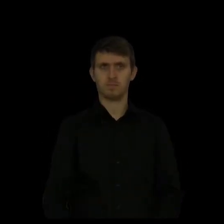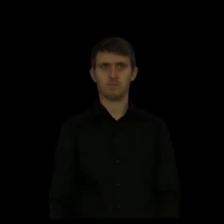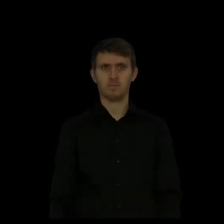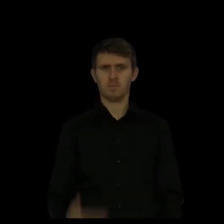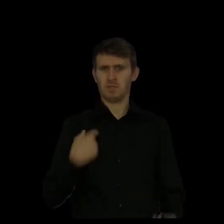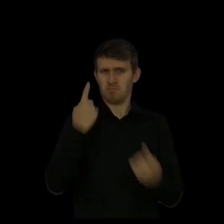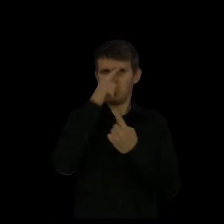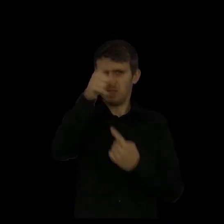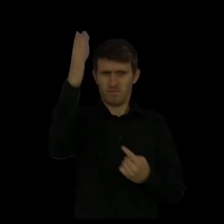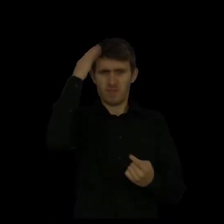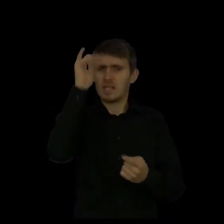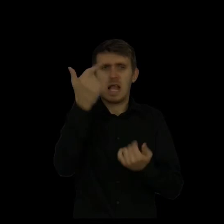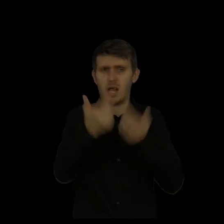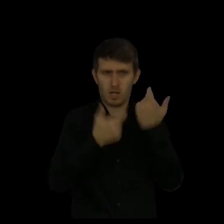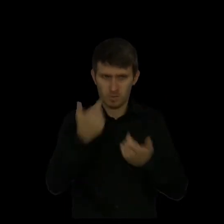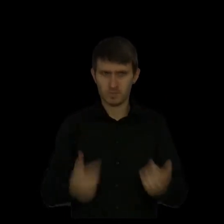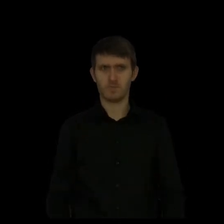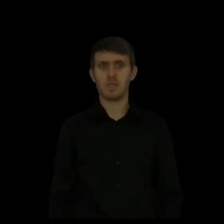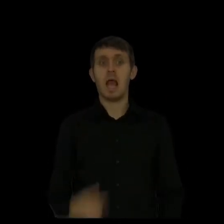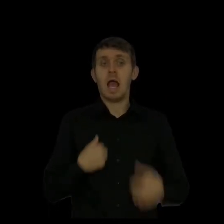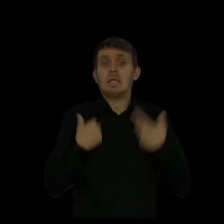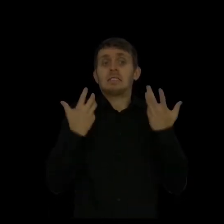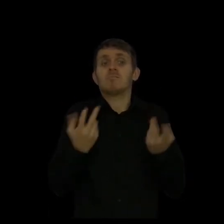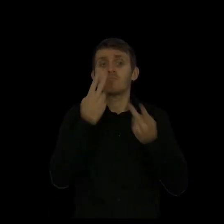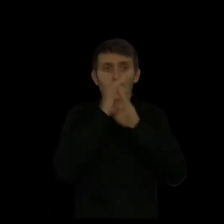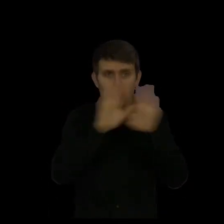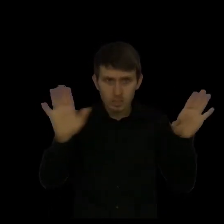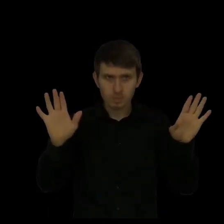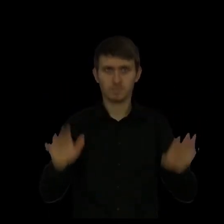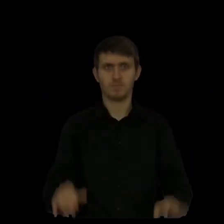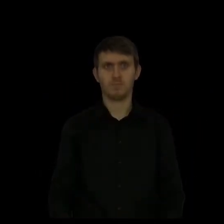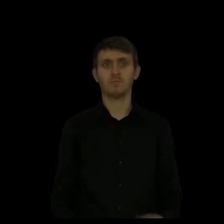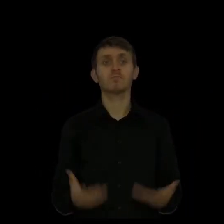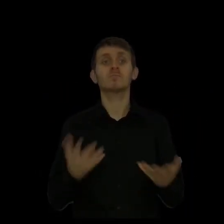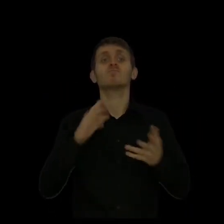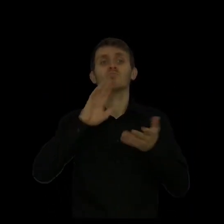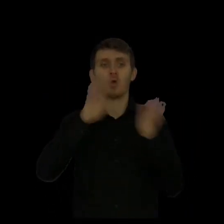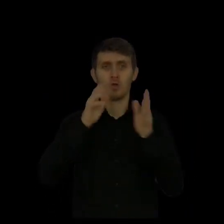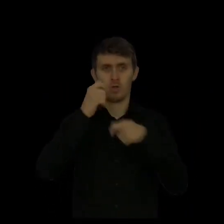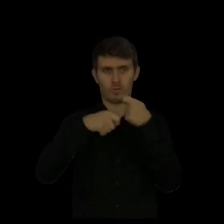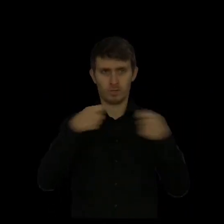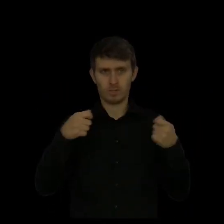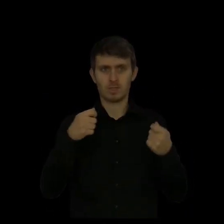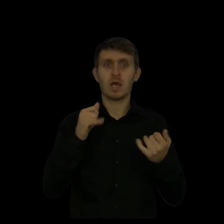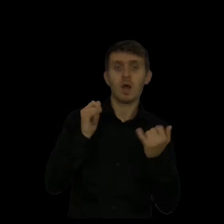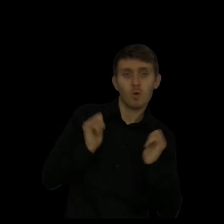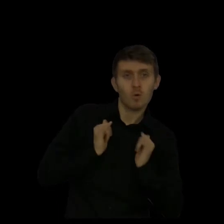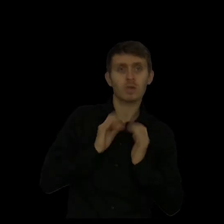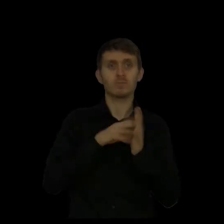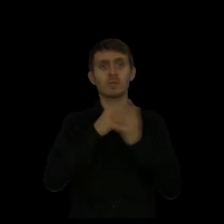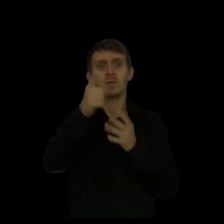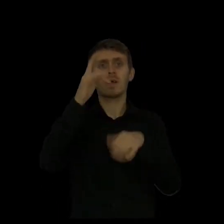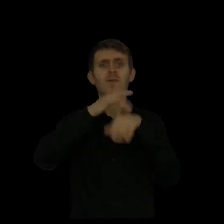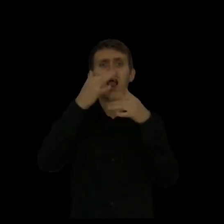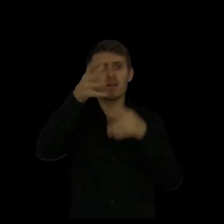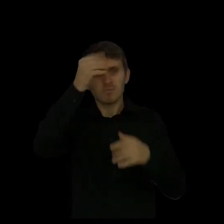1 plus 1. And I think you already know how to do this, but I'll kind of show you a way of doing this in case